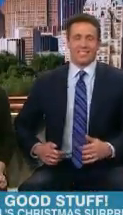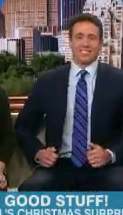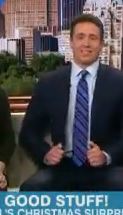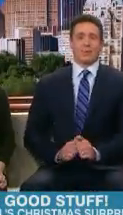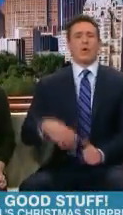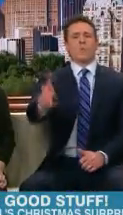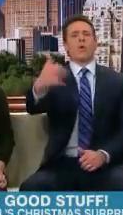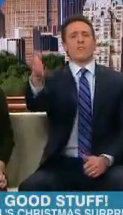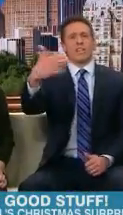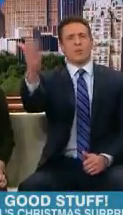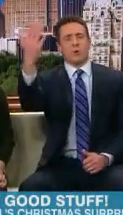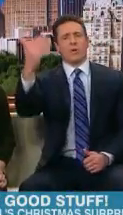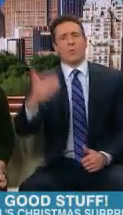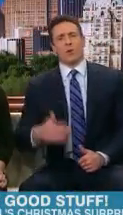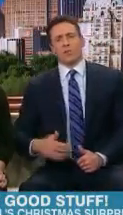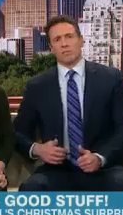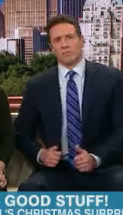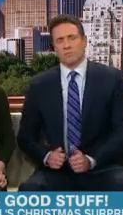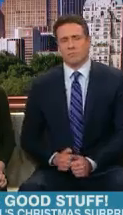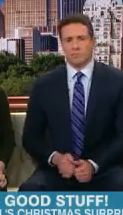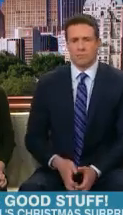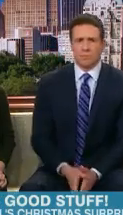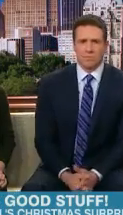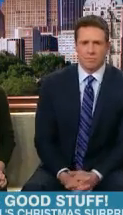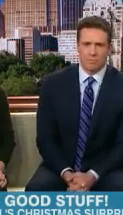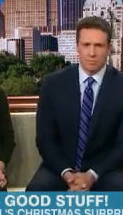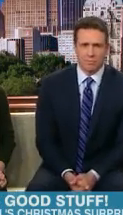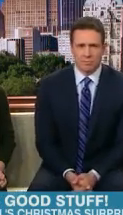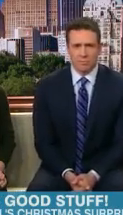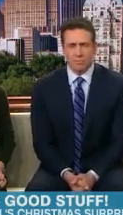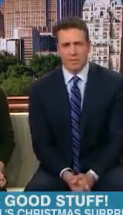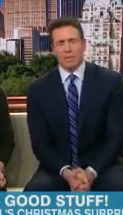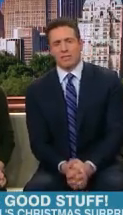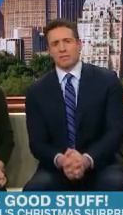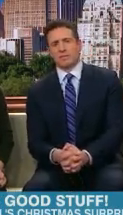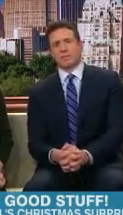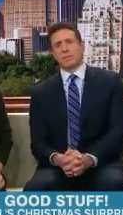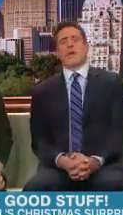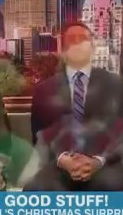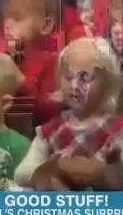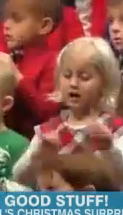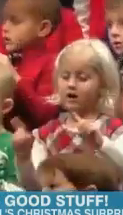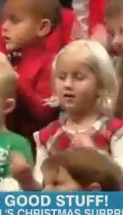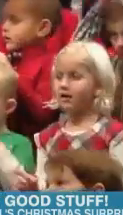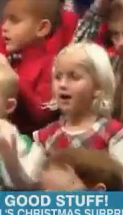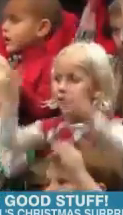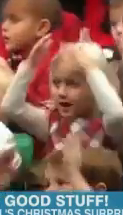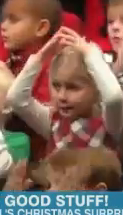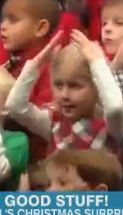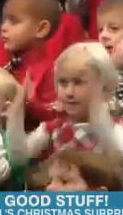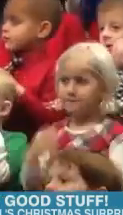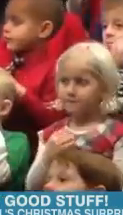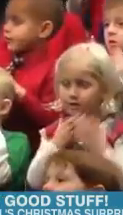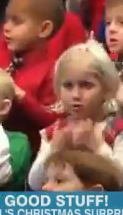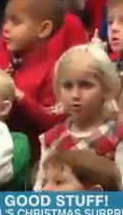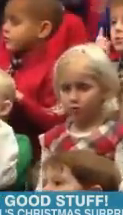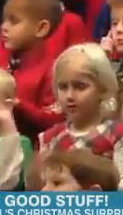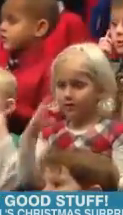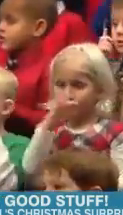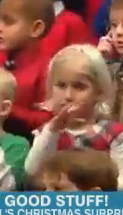cool More, more video, more, more. know. We don't want to see us. We want to see her. That is fantastic. Come on, more, more. Christmas spirit. There it is. Look at her.